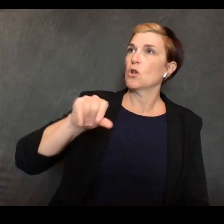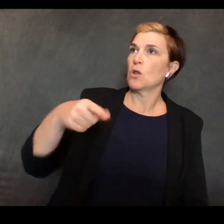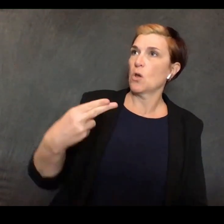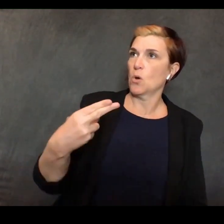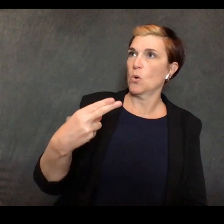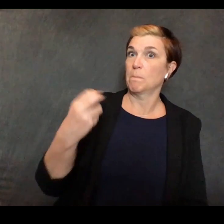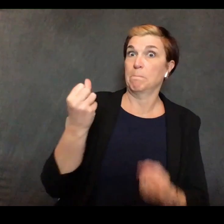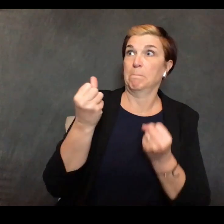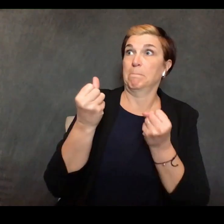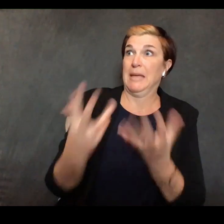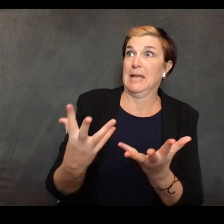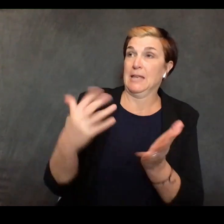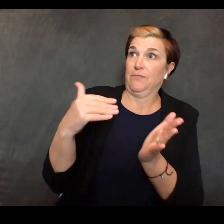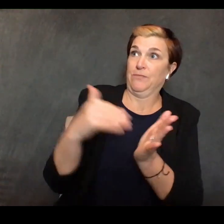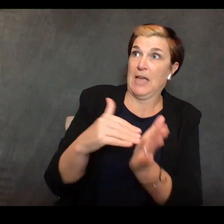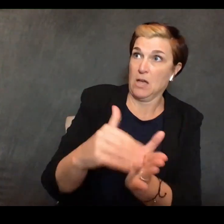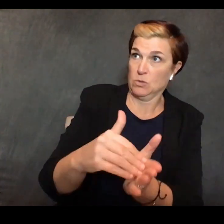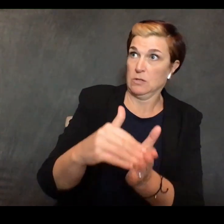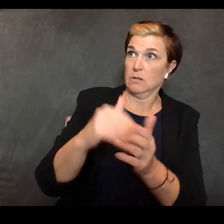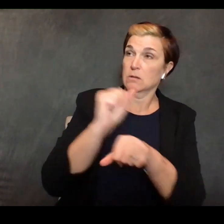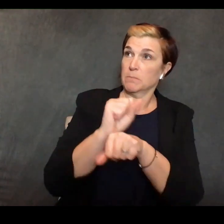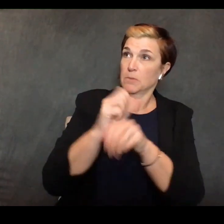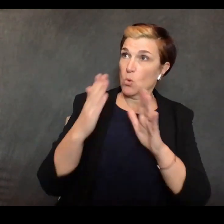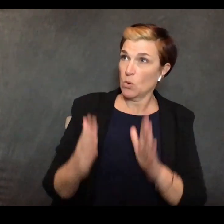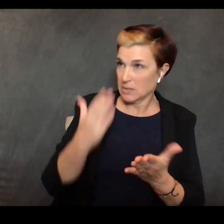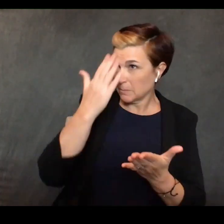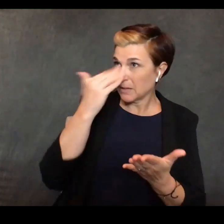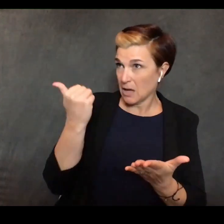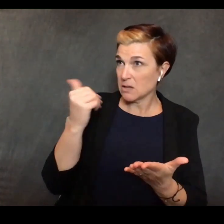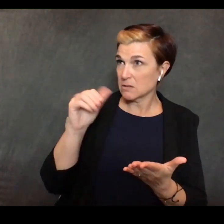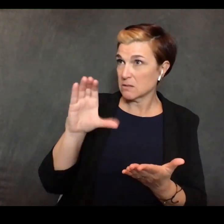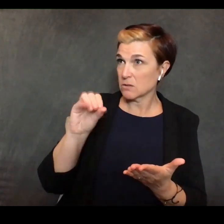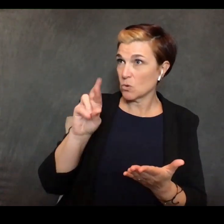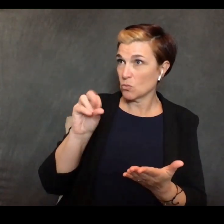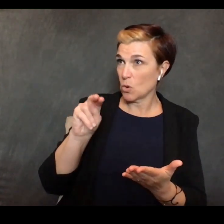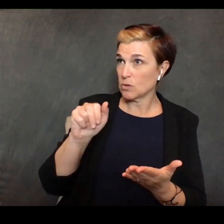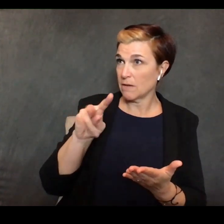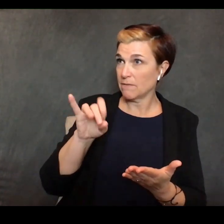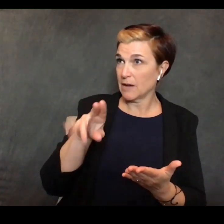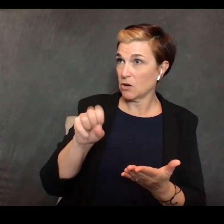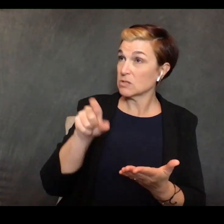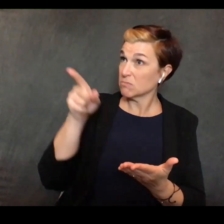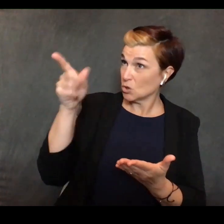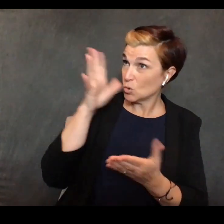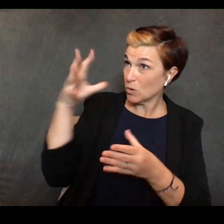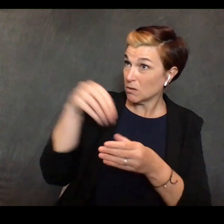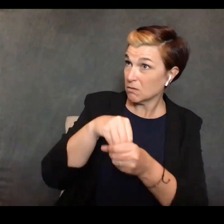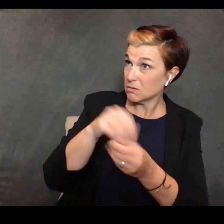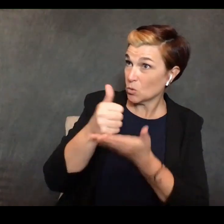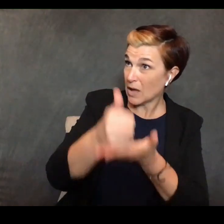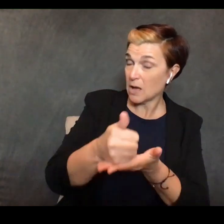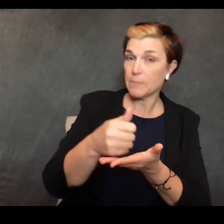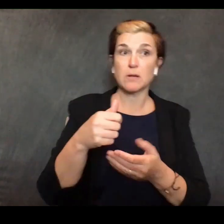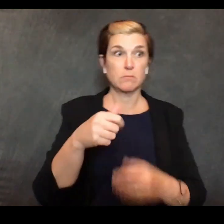hope so that's one of the reasons why we got to act very quickly